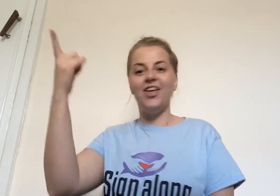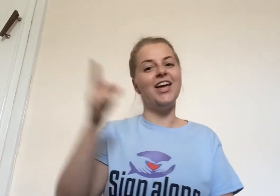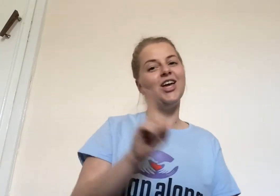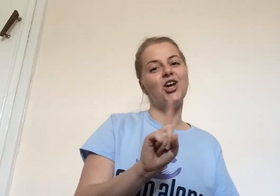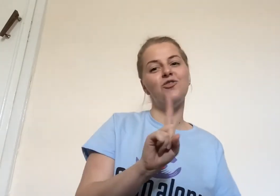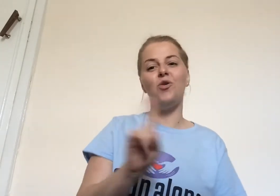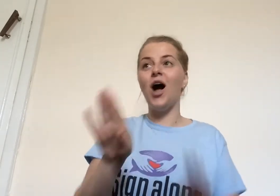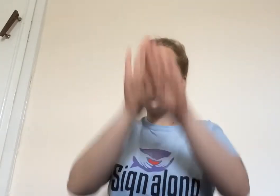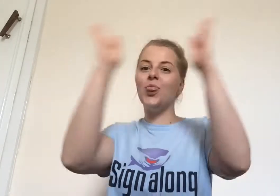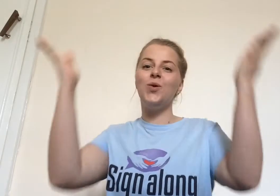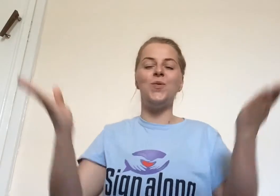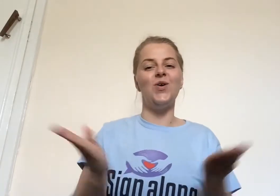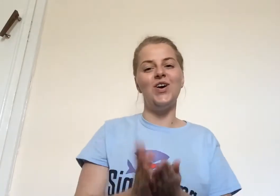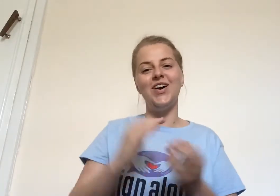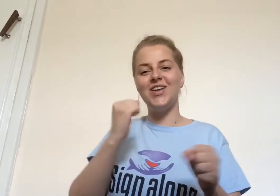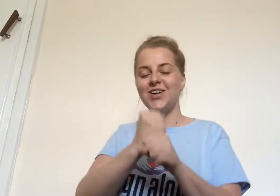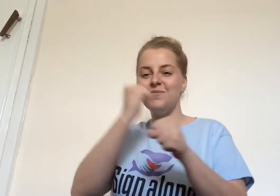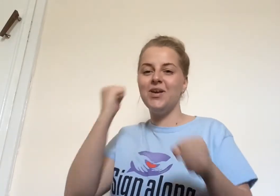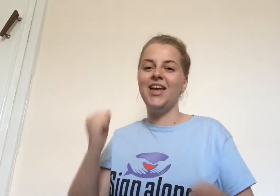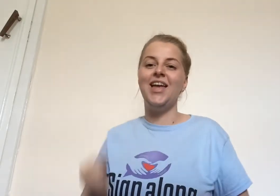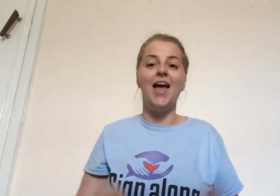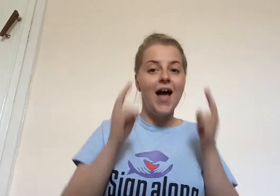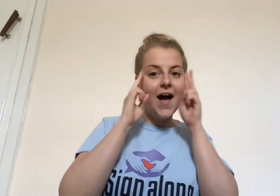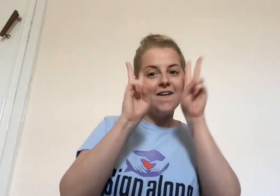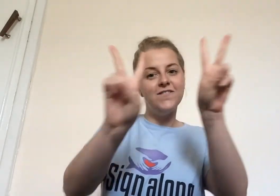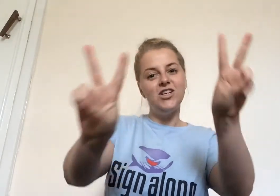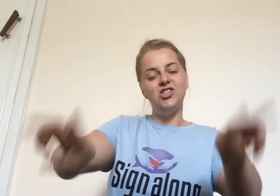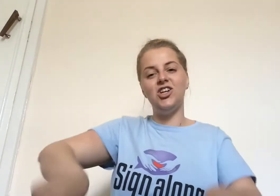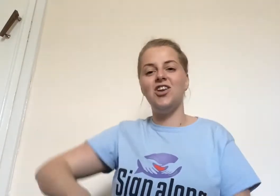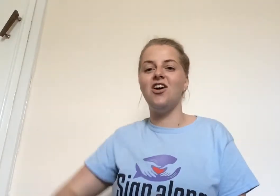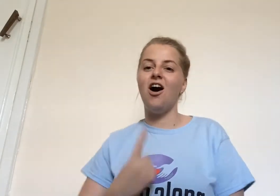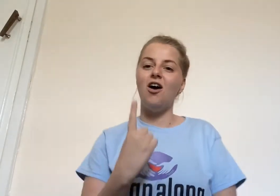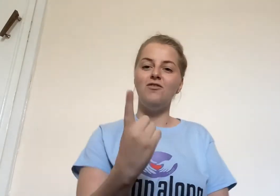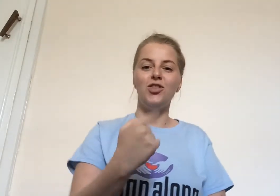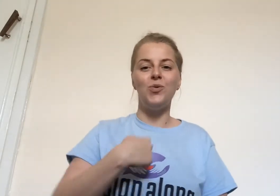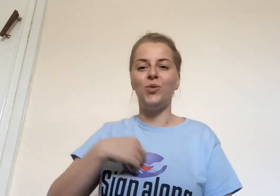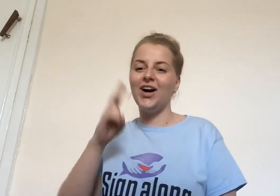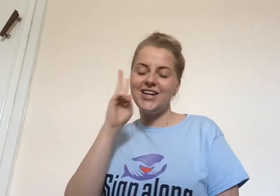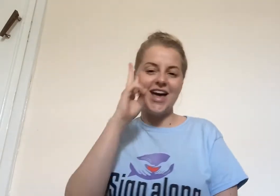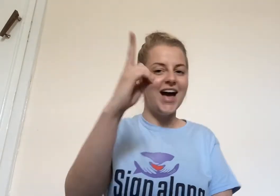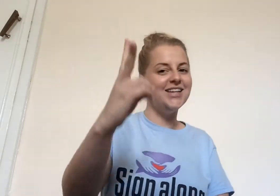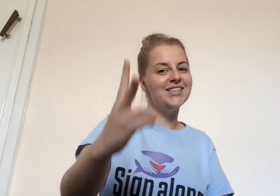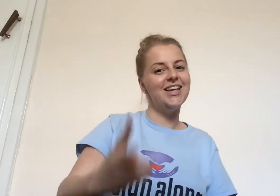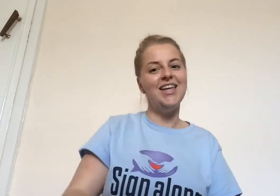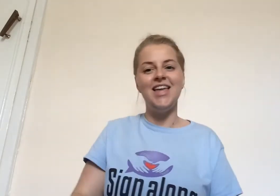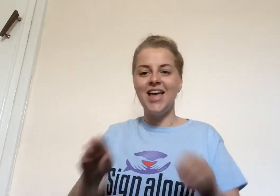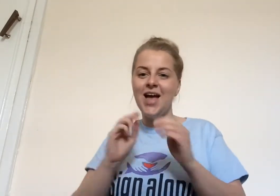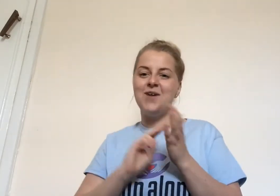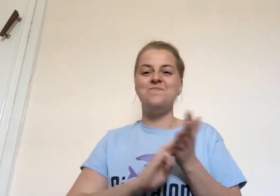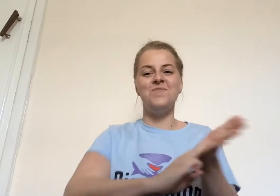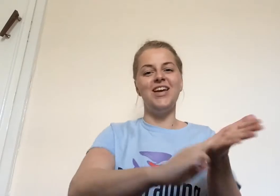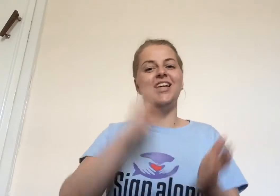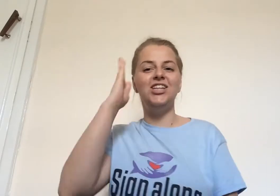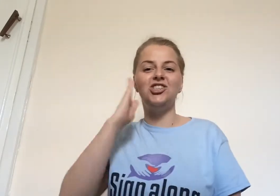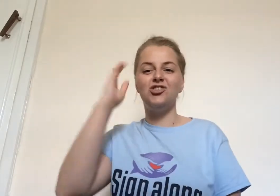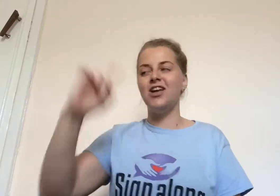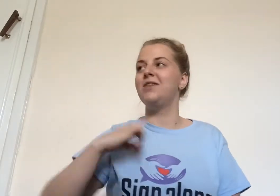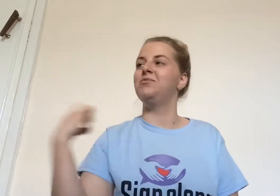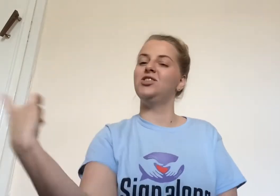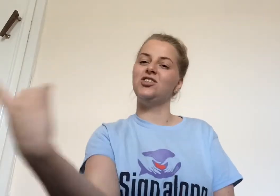think of what the world could be. A vision of the one I see. A million dreams and